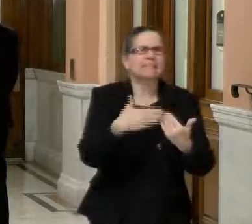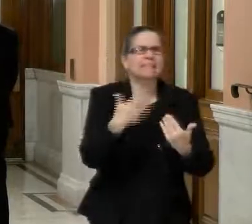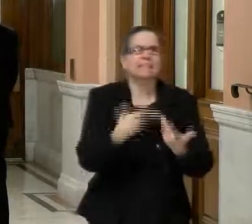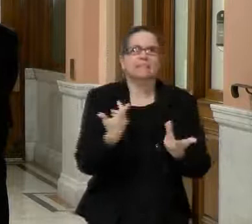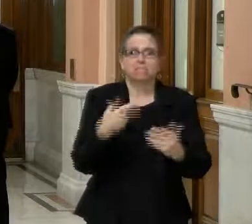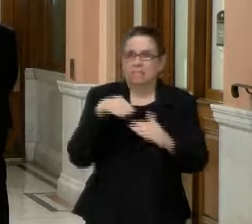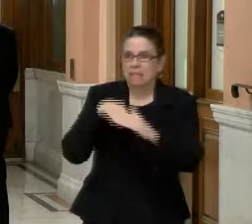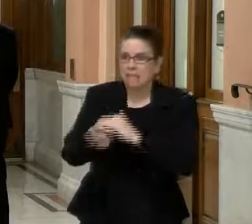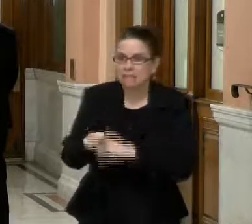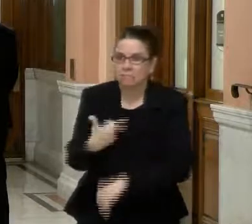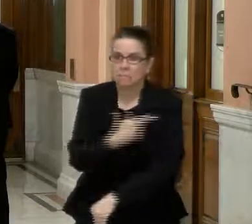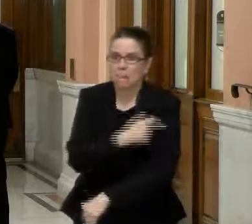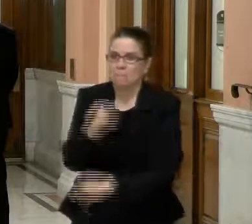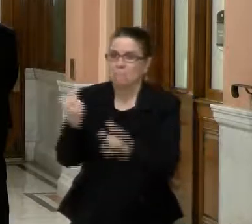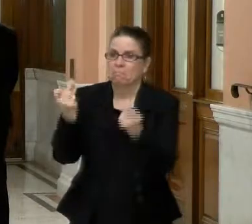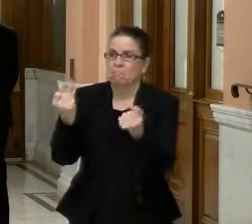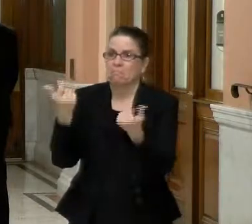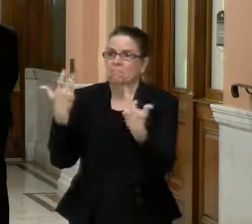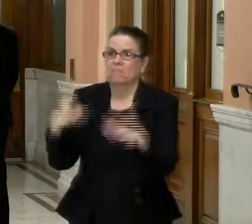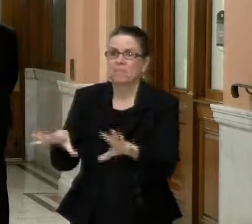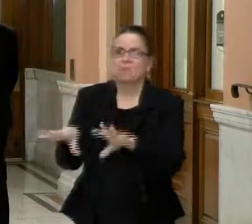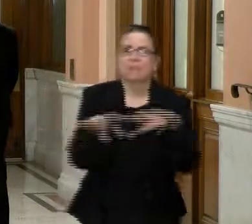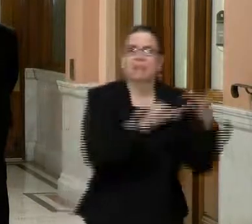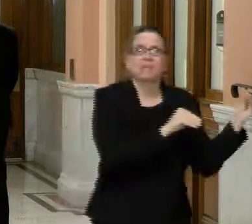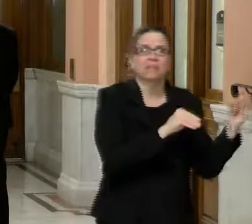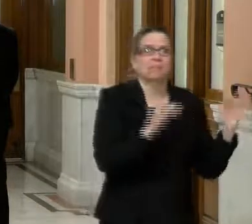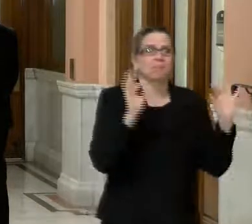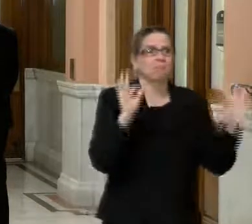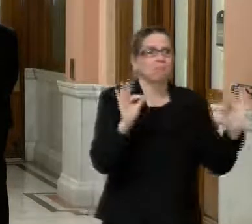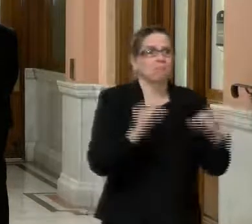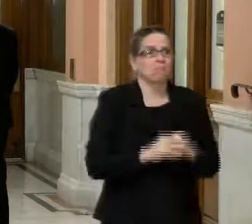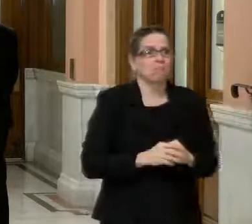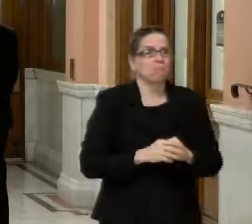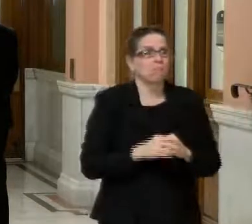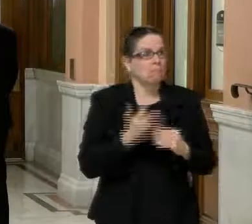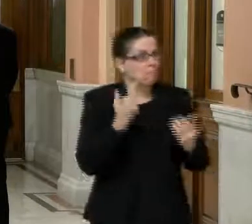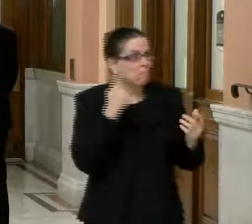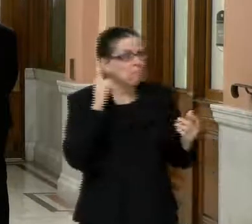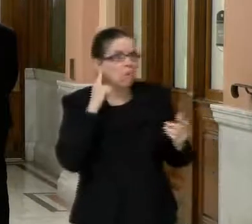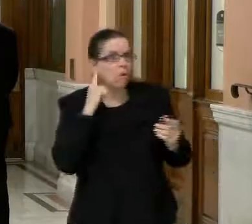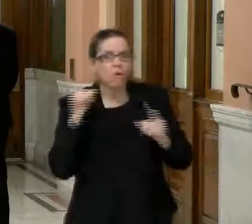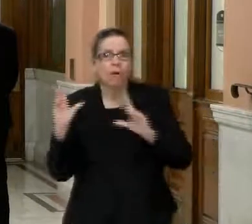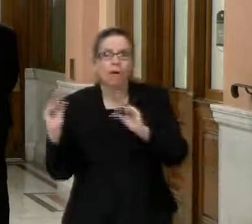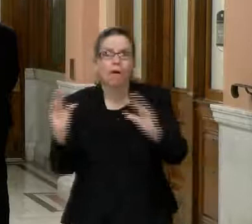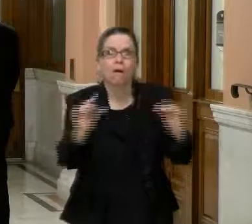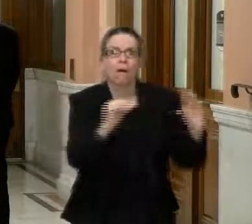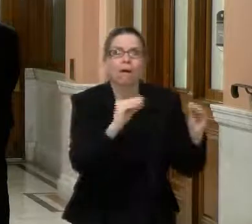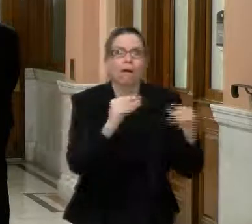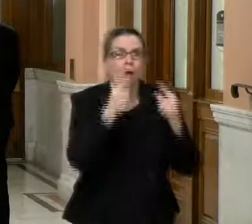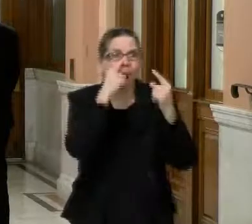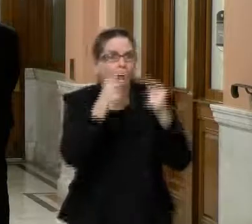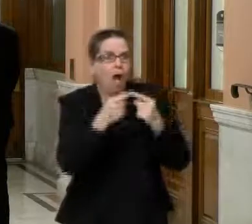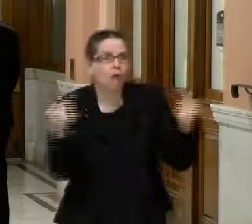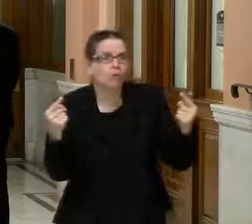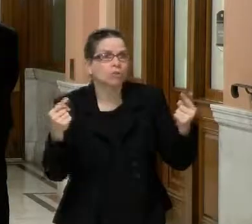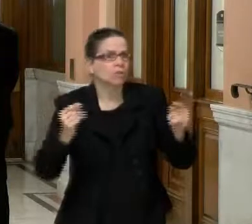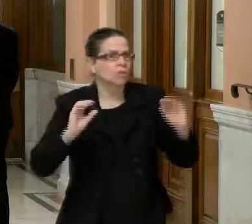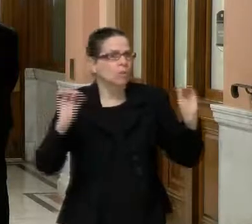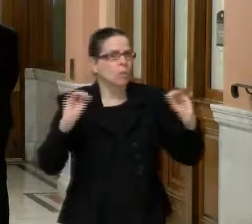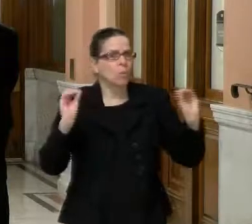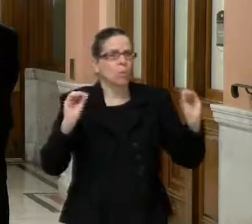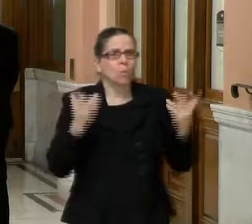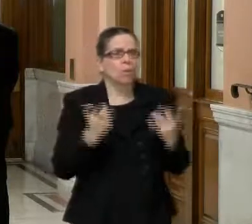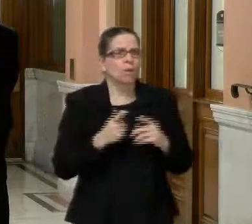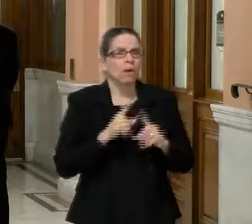easily. And we haven't had any, uh, major adverse reactions that have required us to activate, uh, our EMS